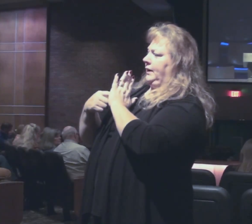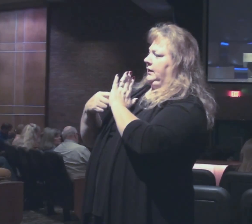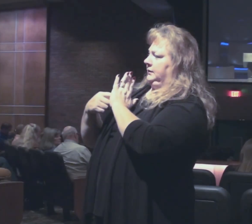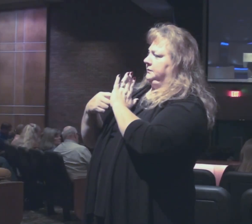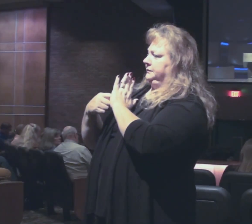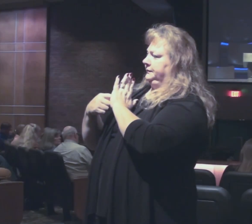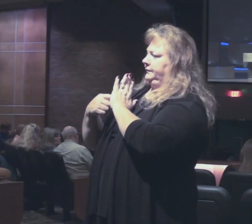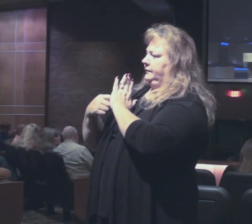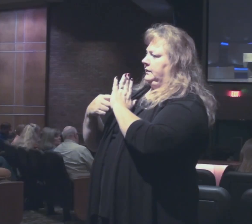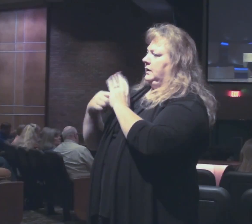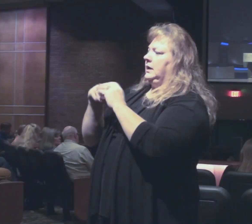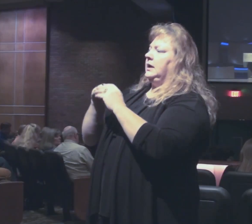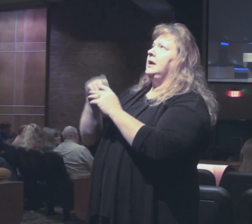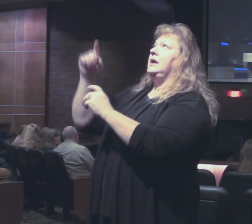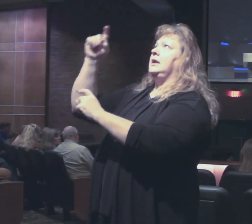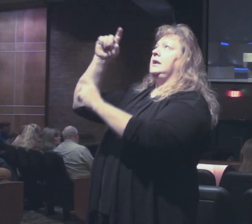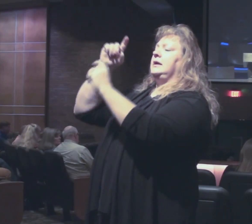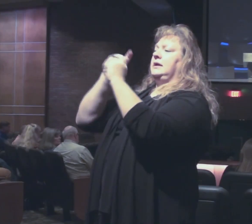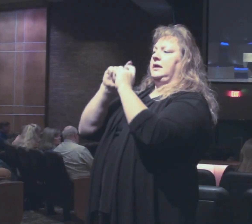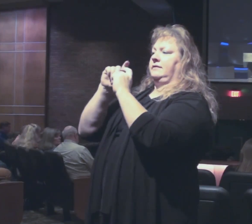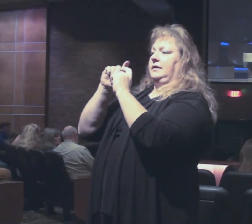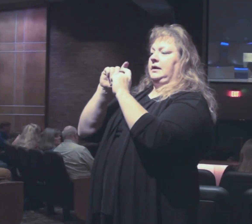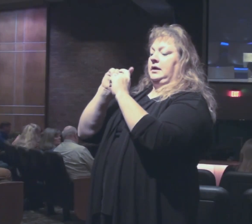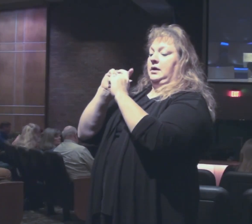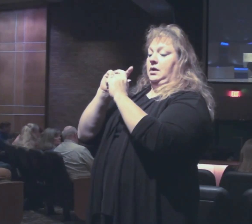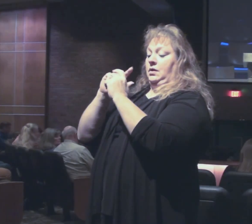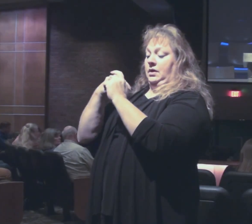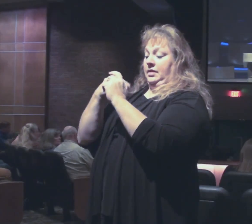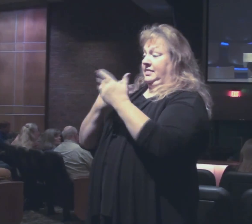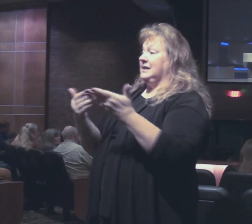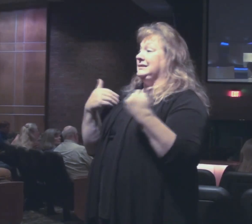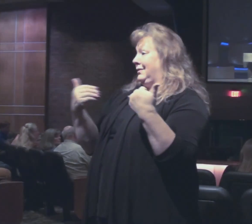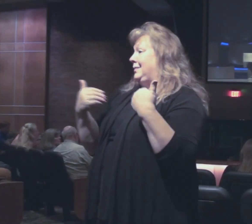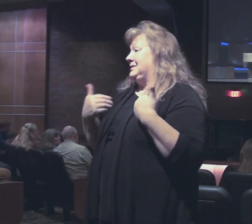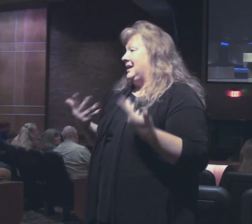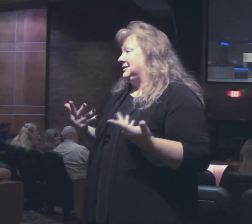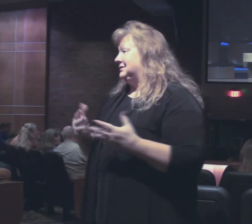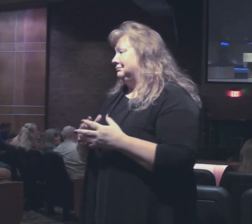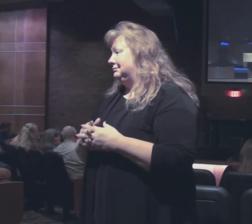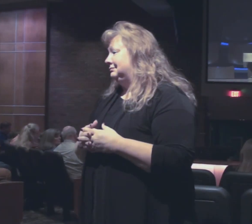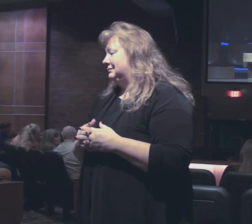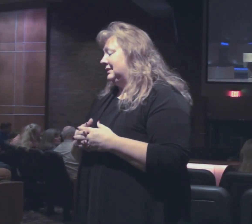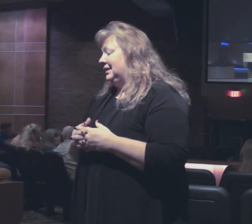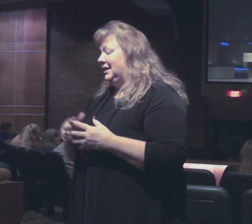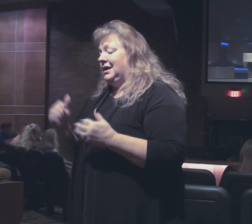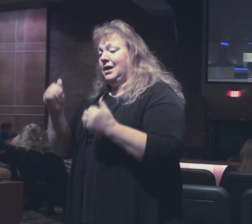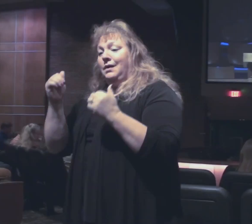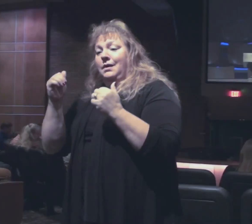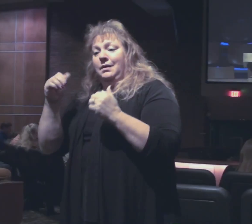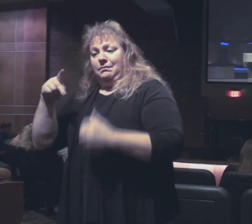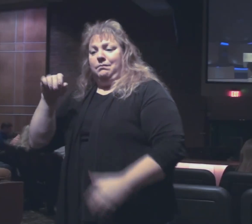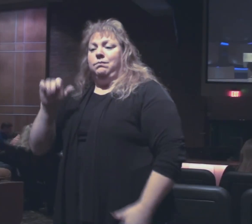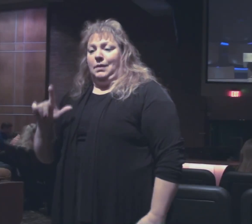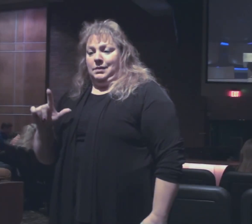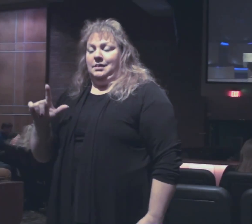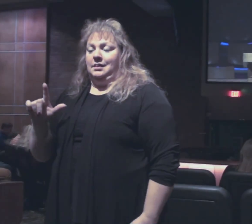in the giving of our material possessions. Paul is